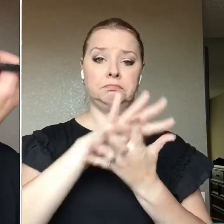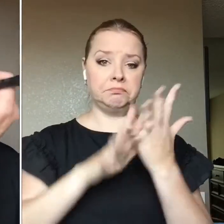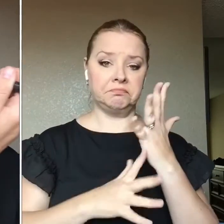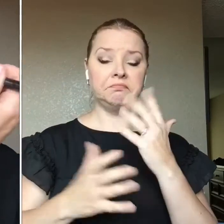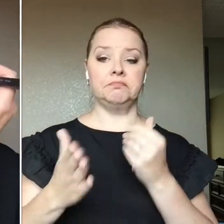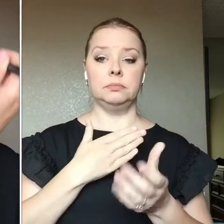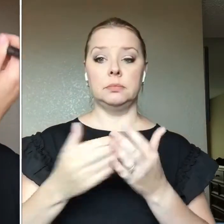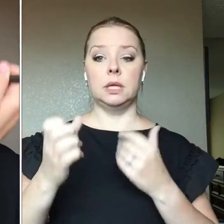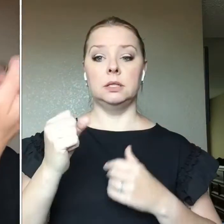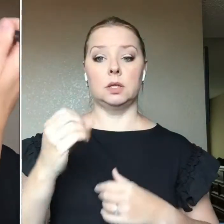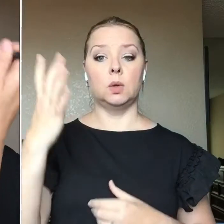That is where my art lies